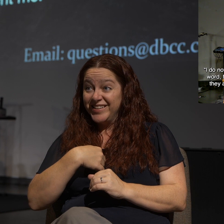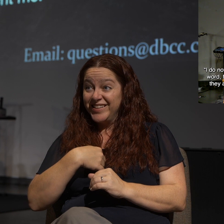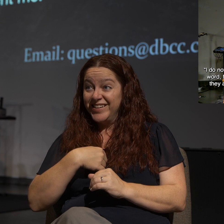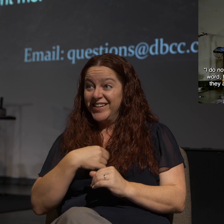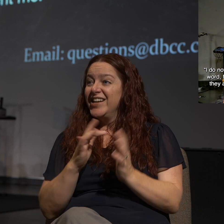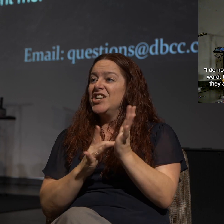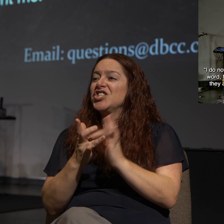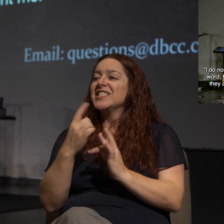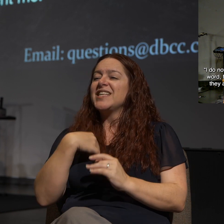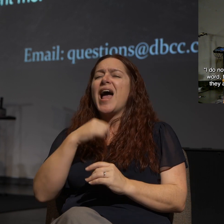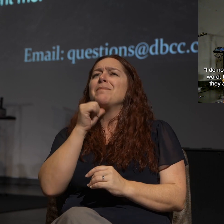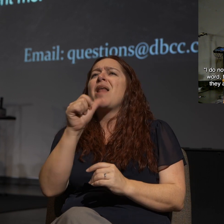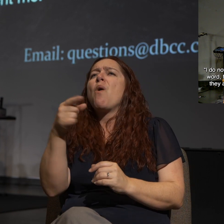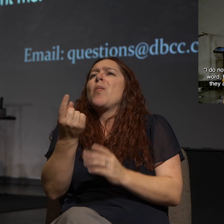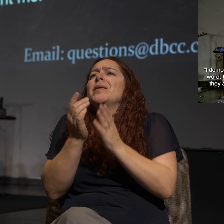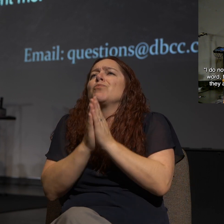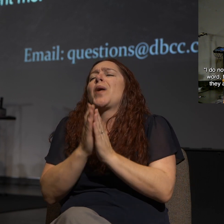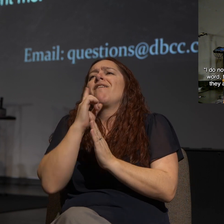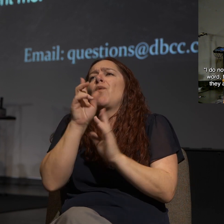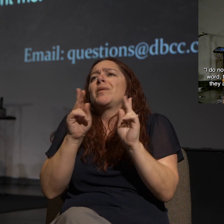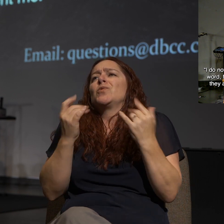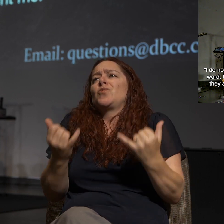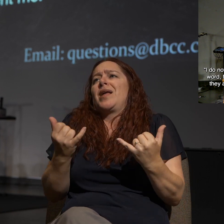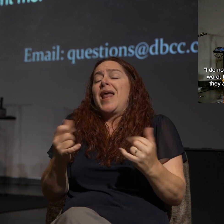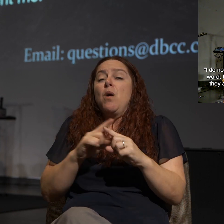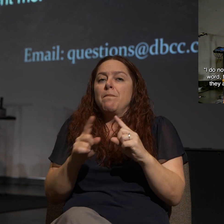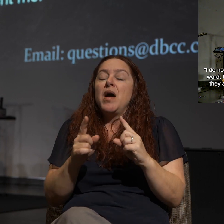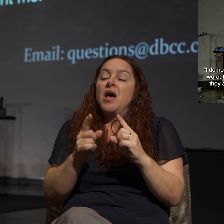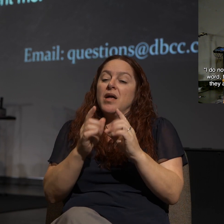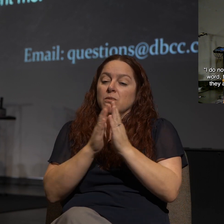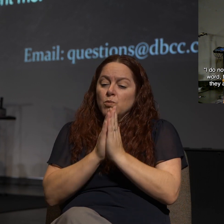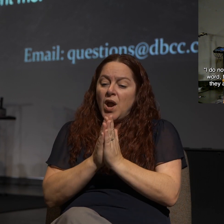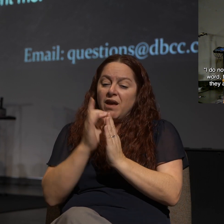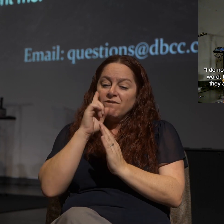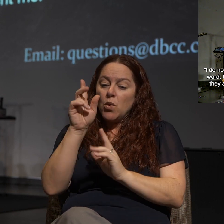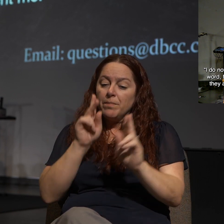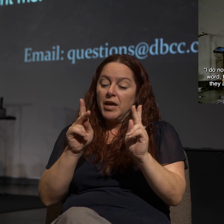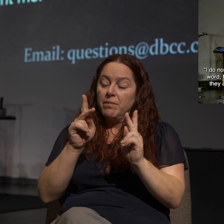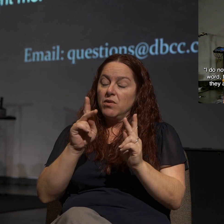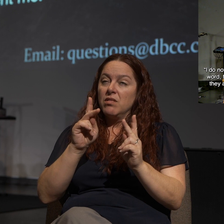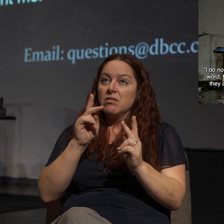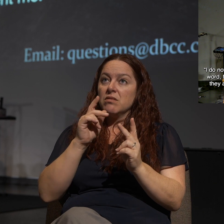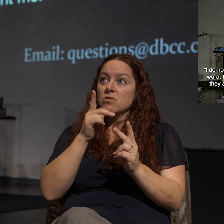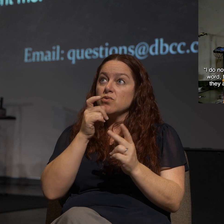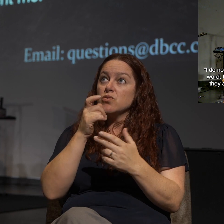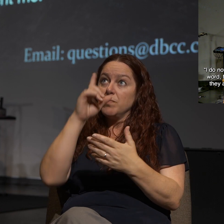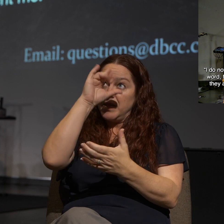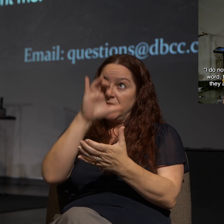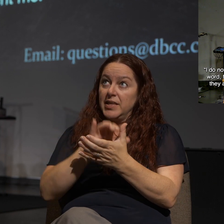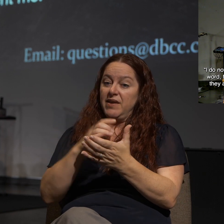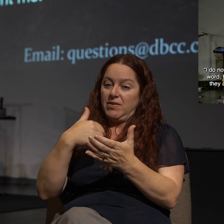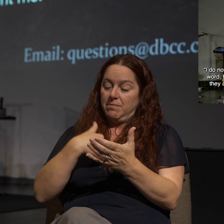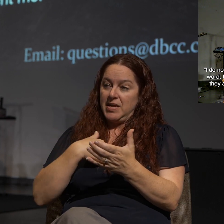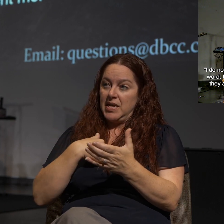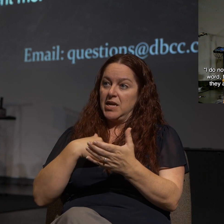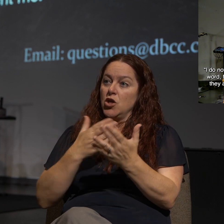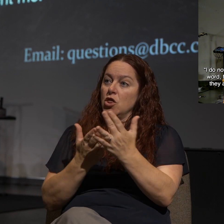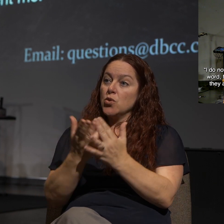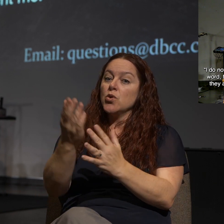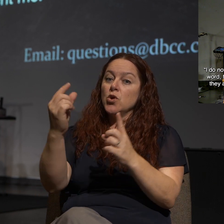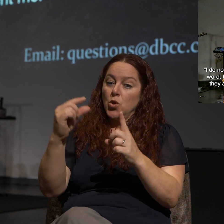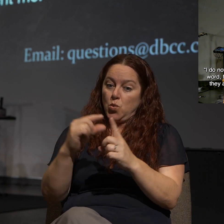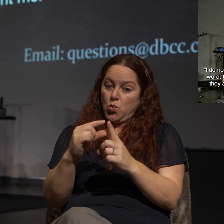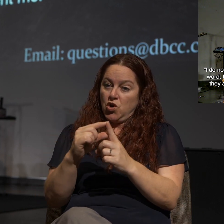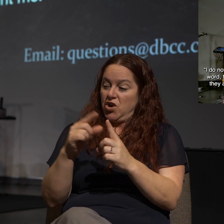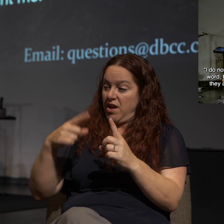Jesus says, I'm not just praying for the people who are with me right now. I am praying for those who will believe in me through the word of these early followers of